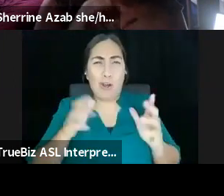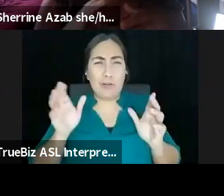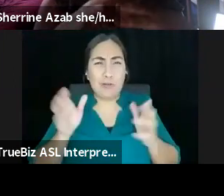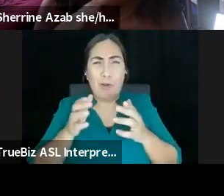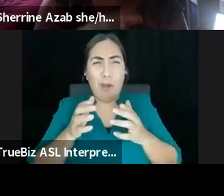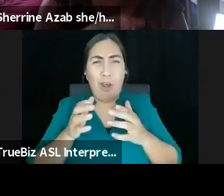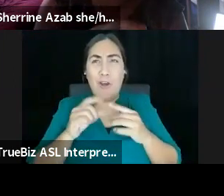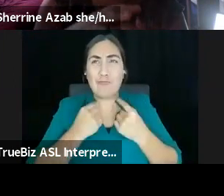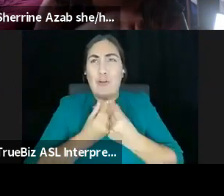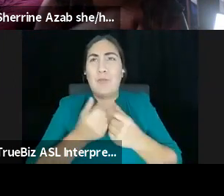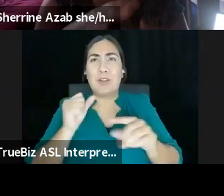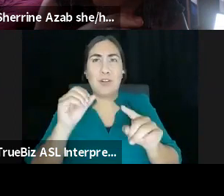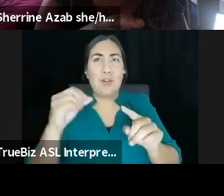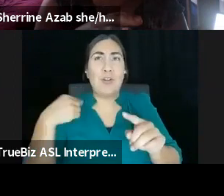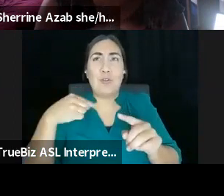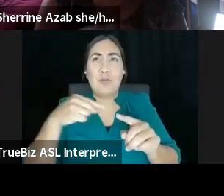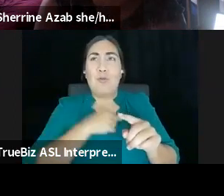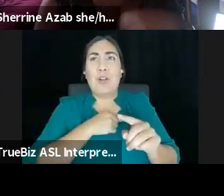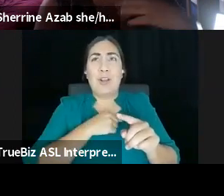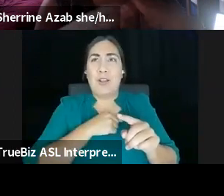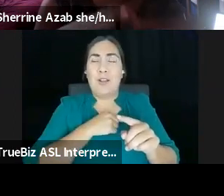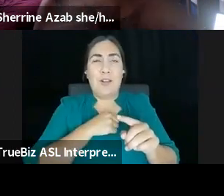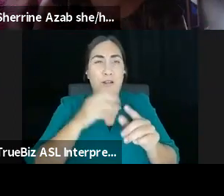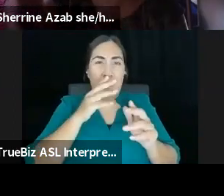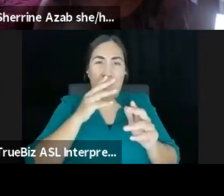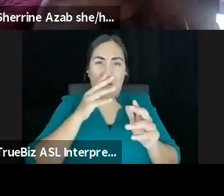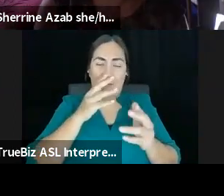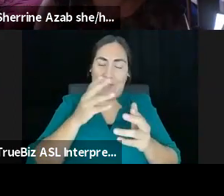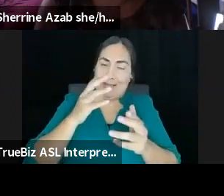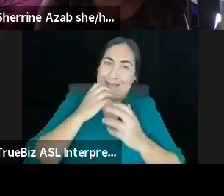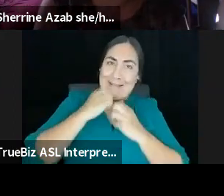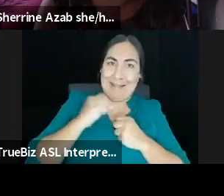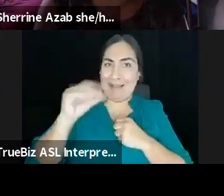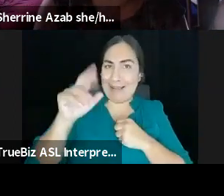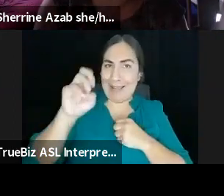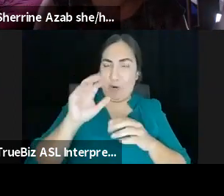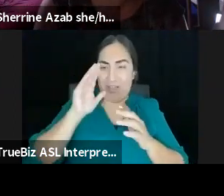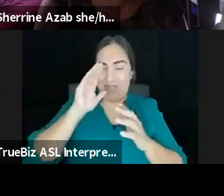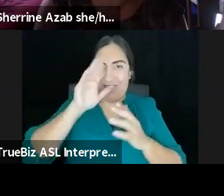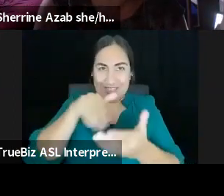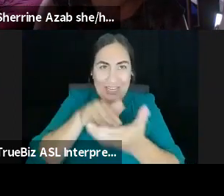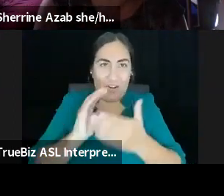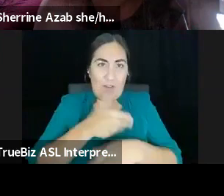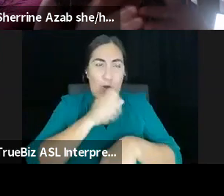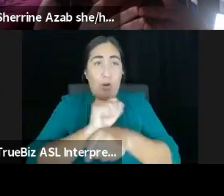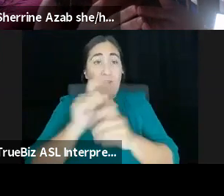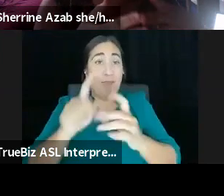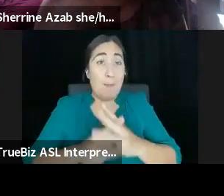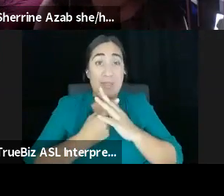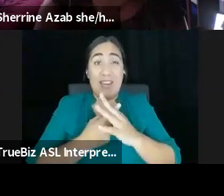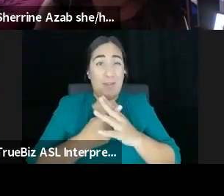care sort of at the center of our work and like from the beginning, really because of how small our budgets were like, uh, and that we make work